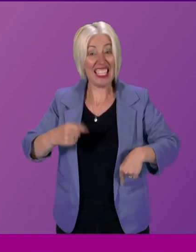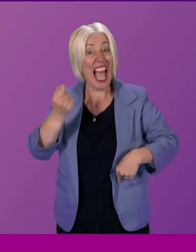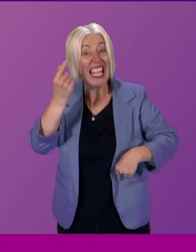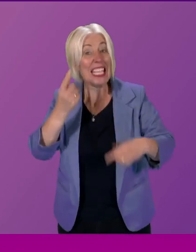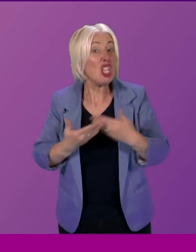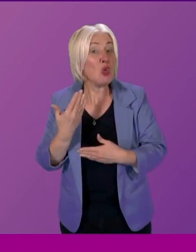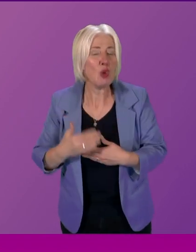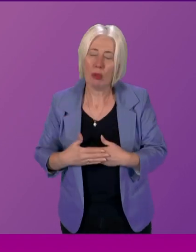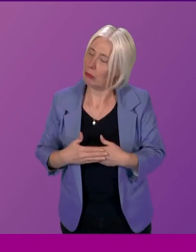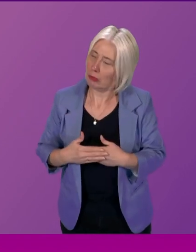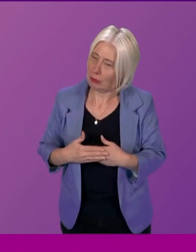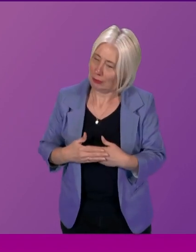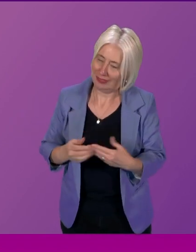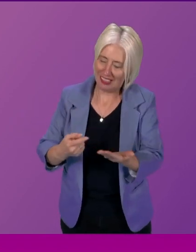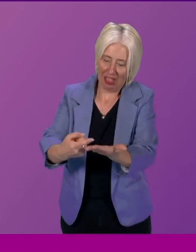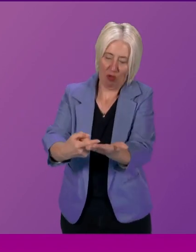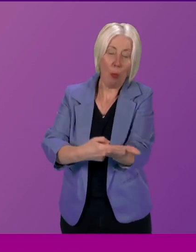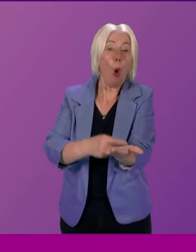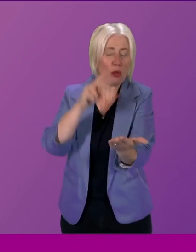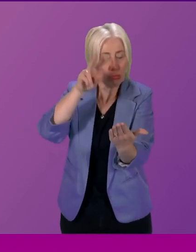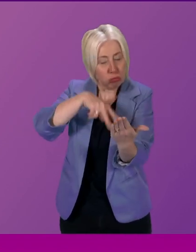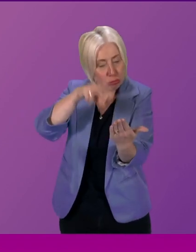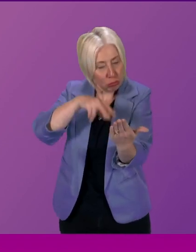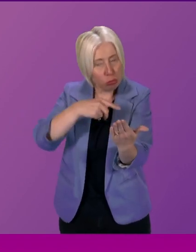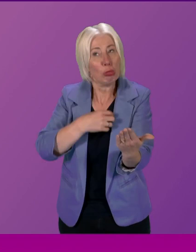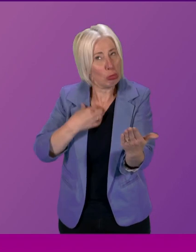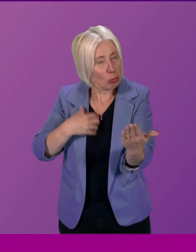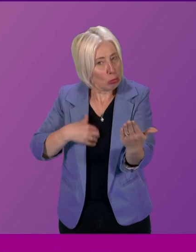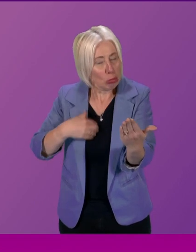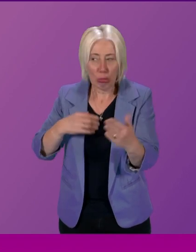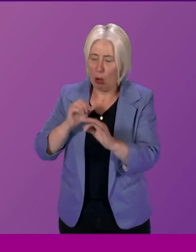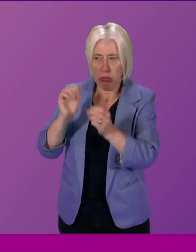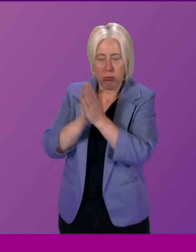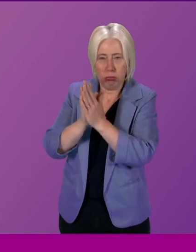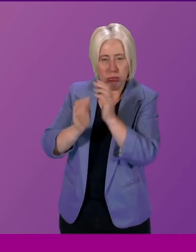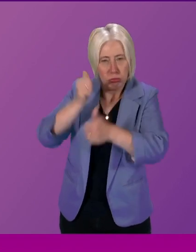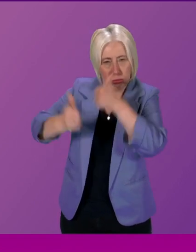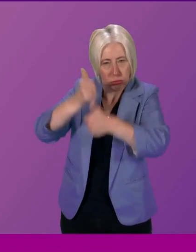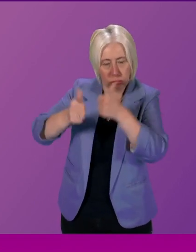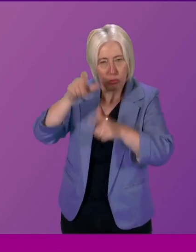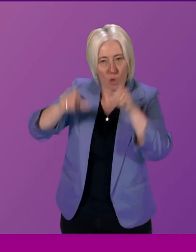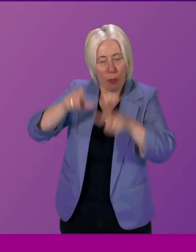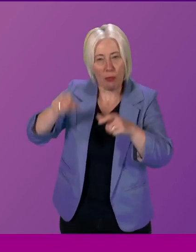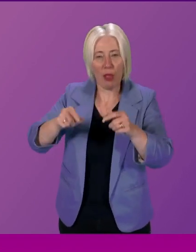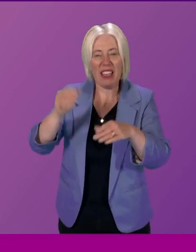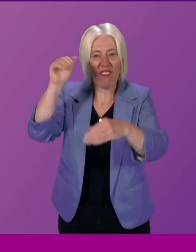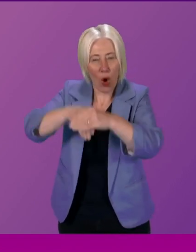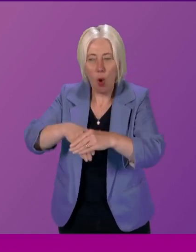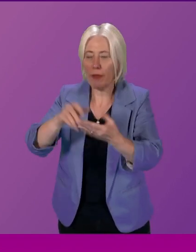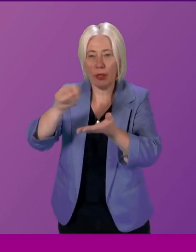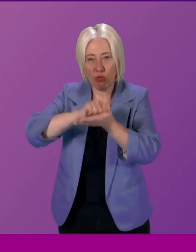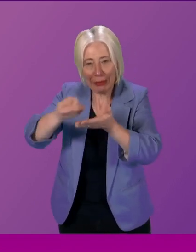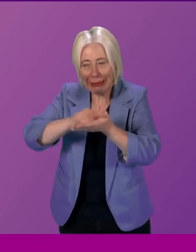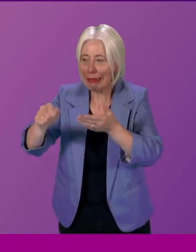read the report with great interest and extend like others my congratulations to the authors participants the participation communities team